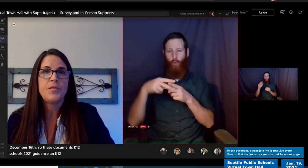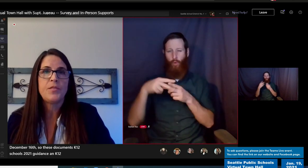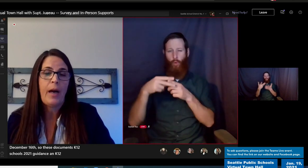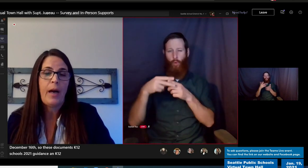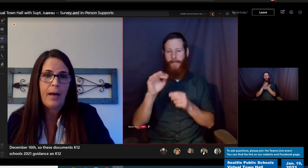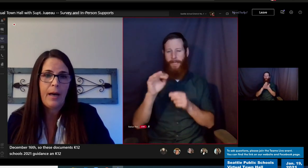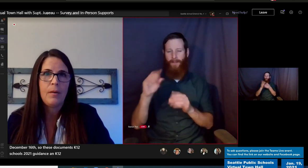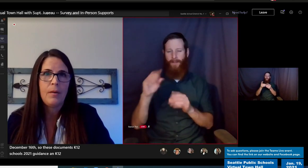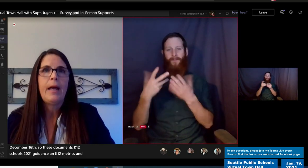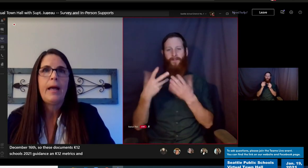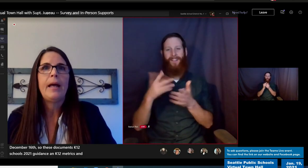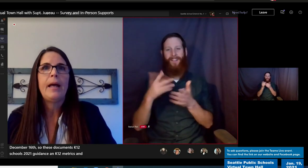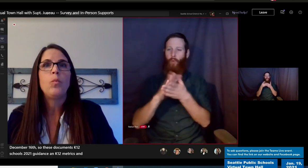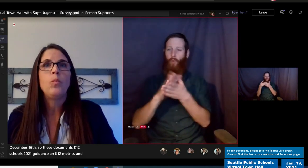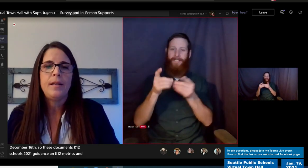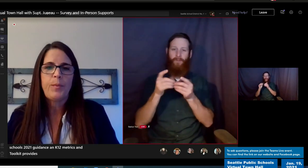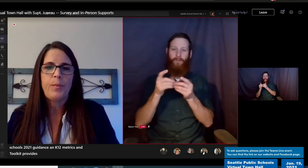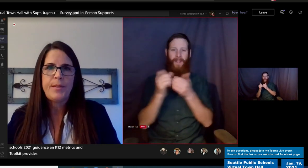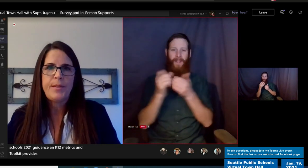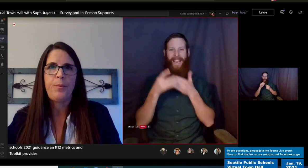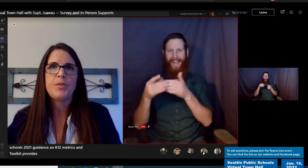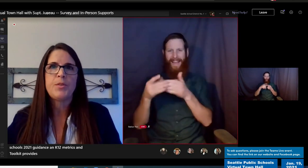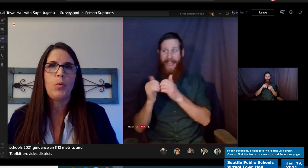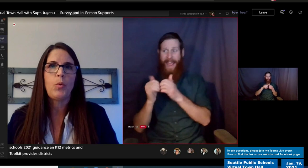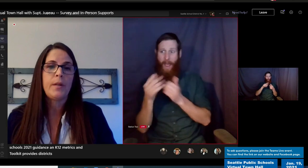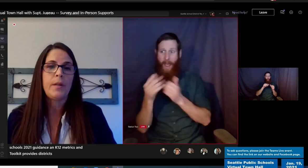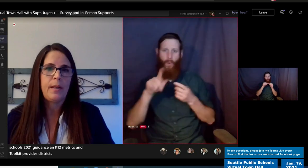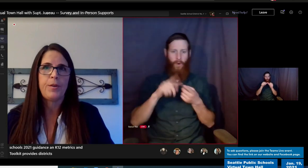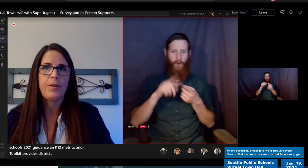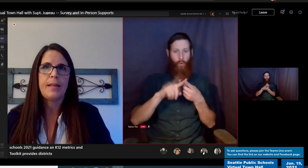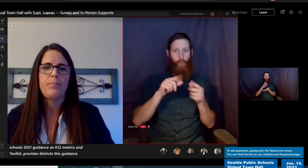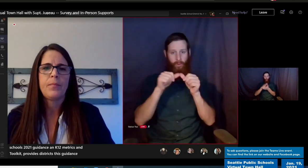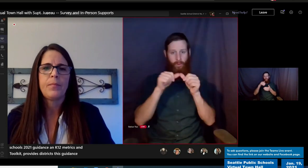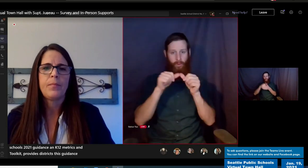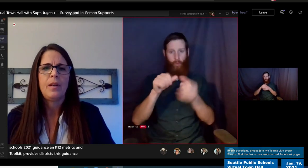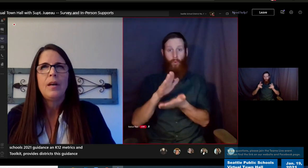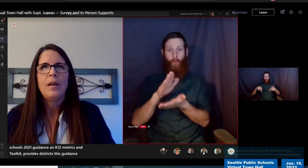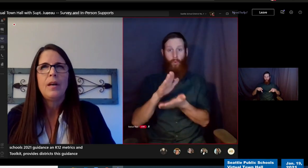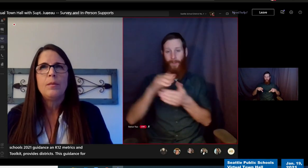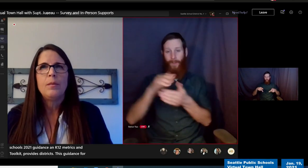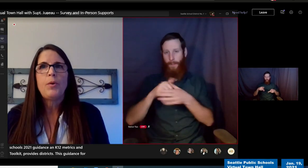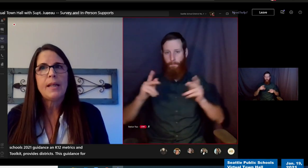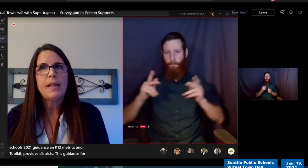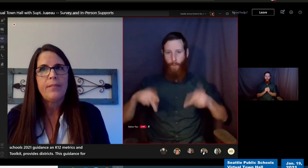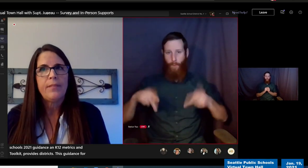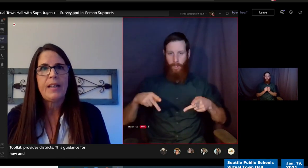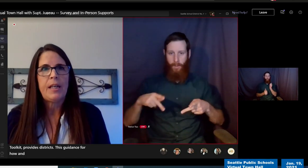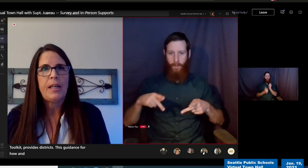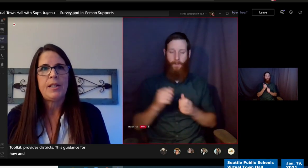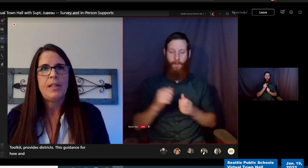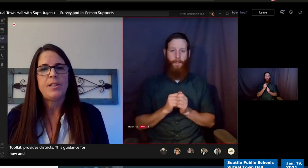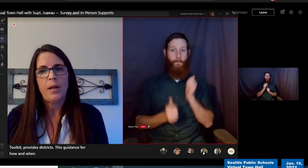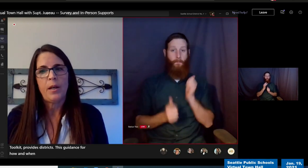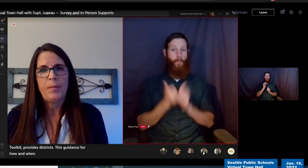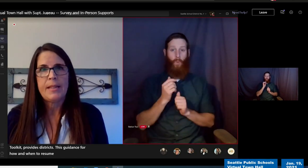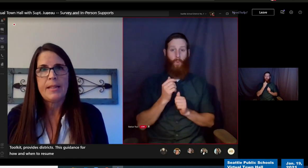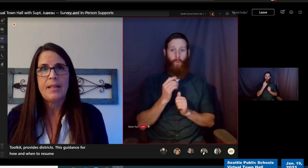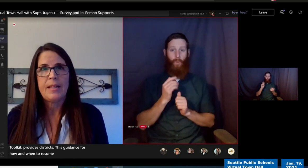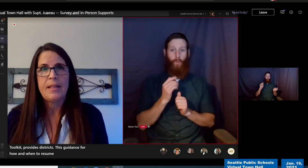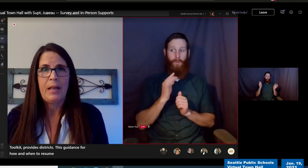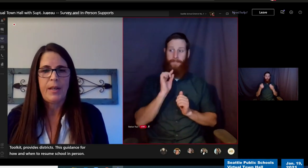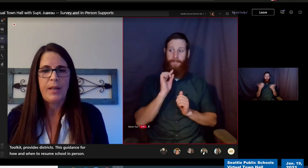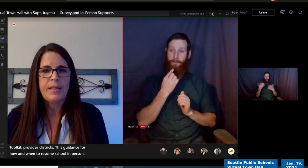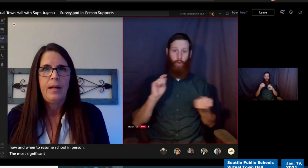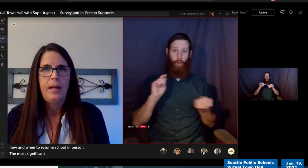how and when to resume school in person. The most significant change in these documents is the